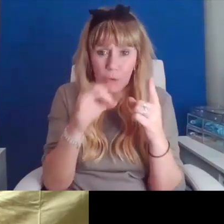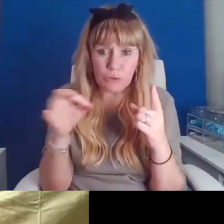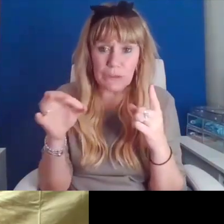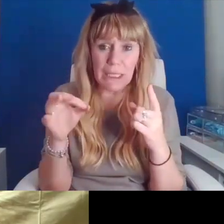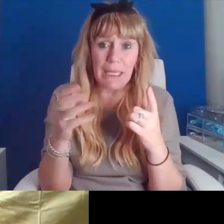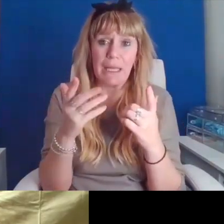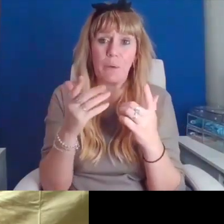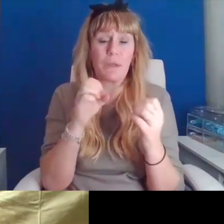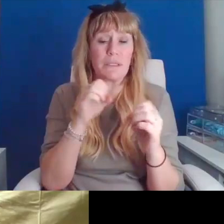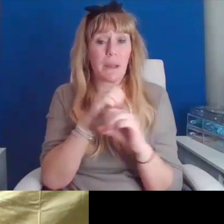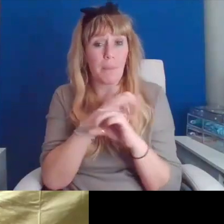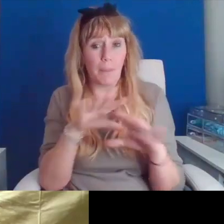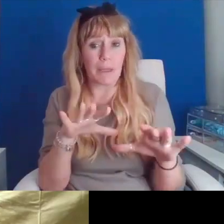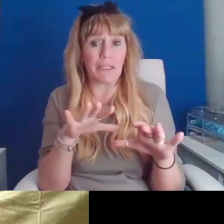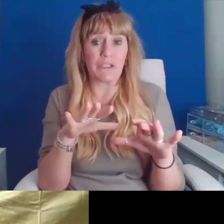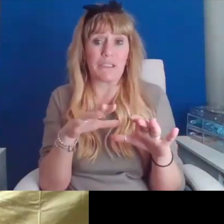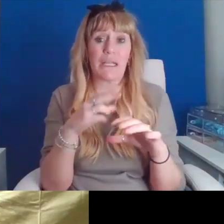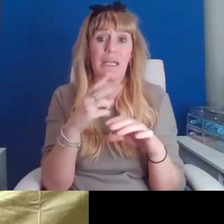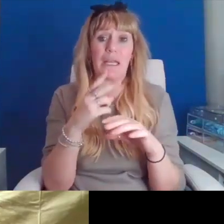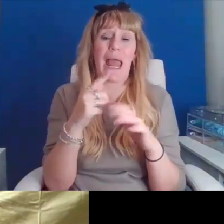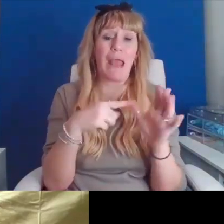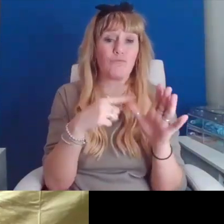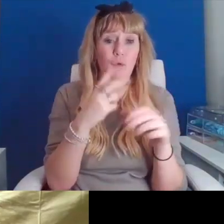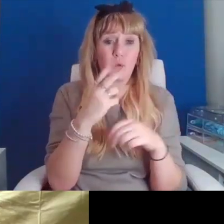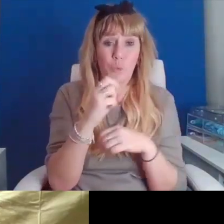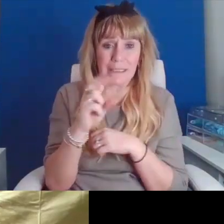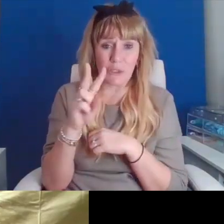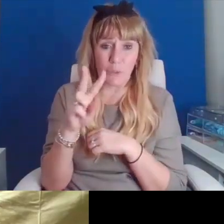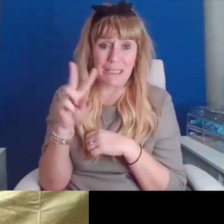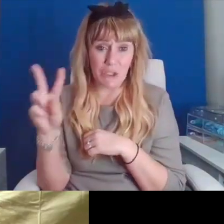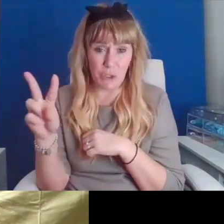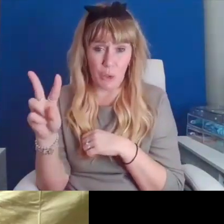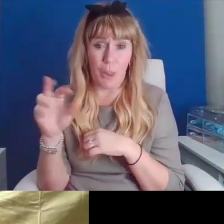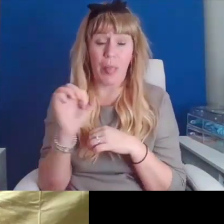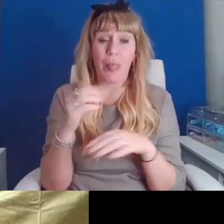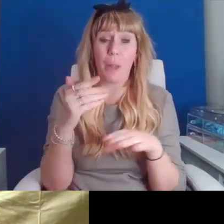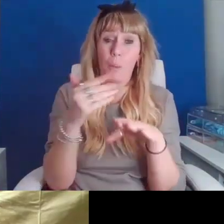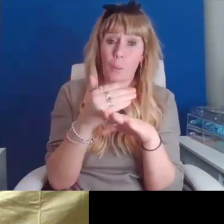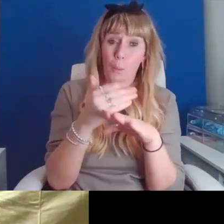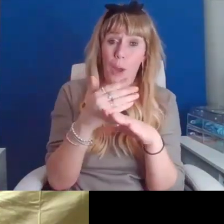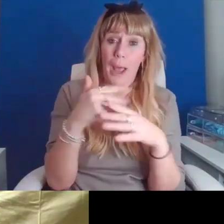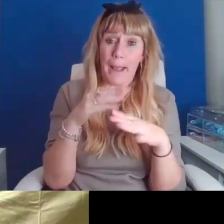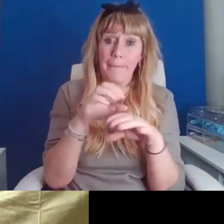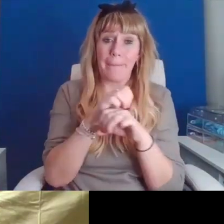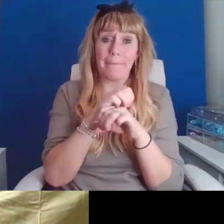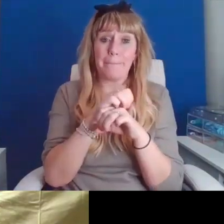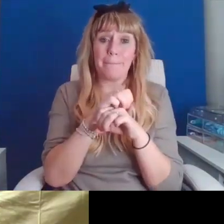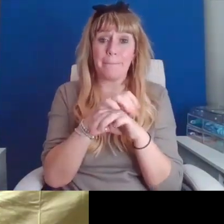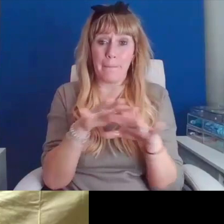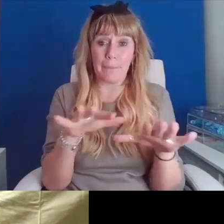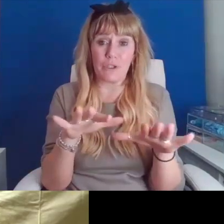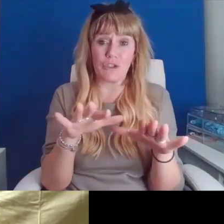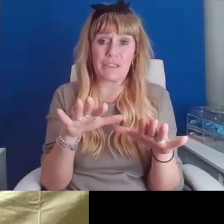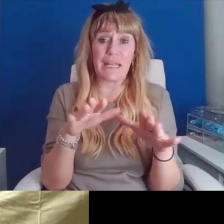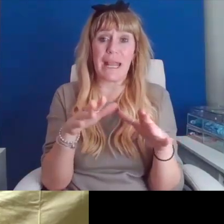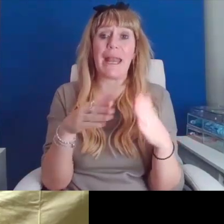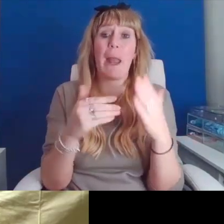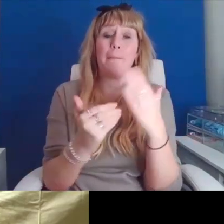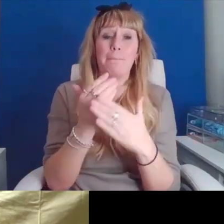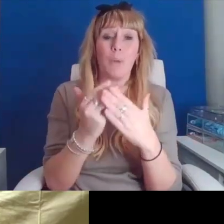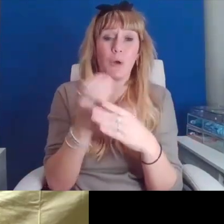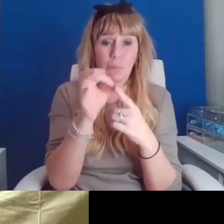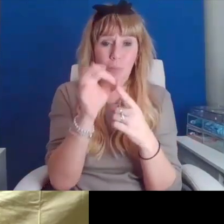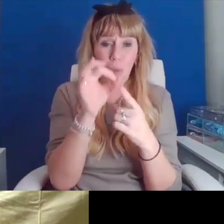Eye Books in April 2022. Their work has also been published in Modern Poetry in Translation